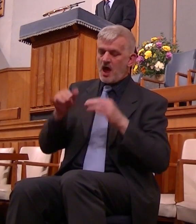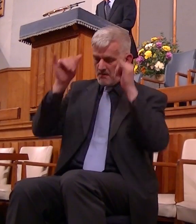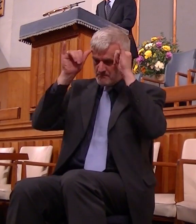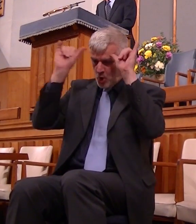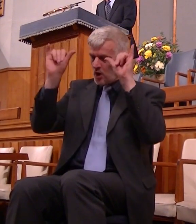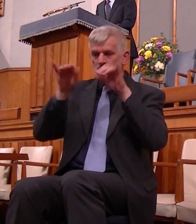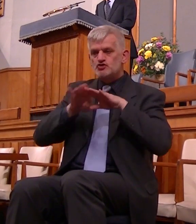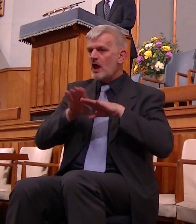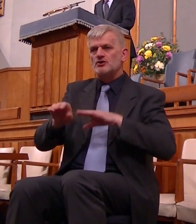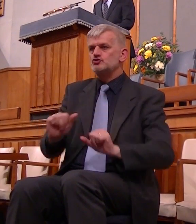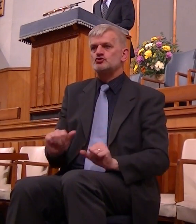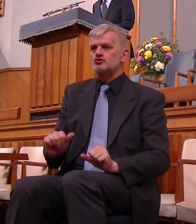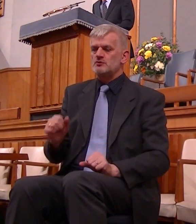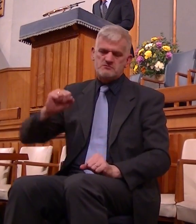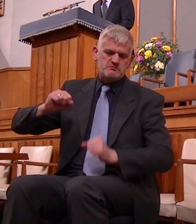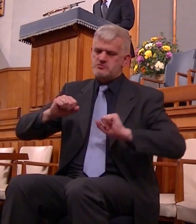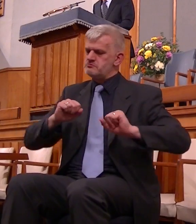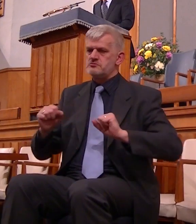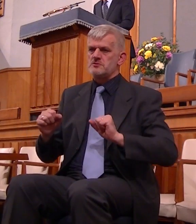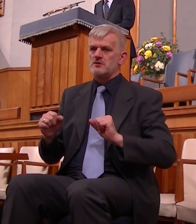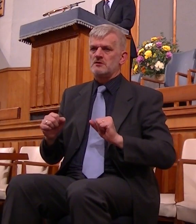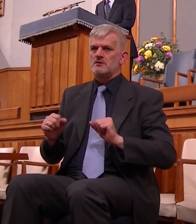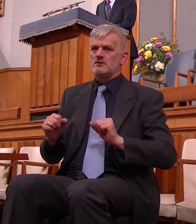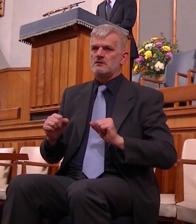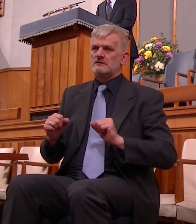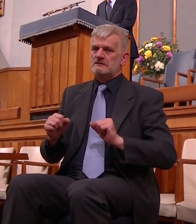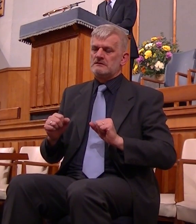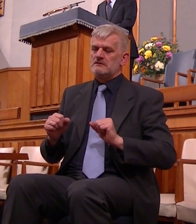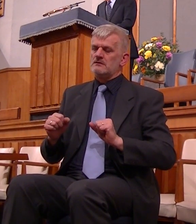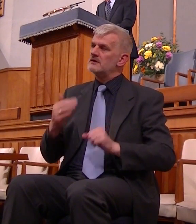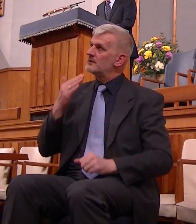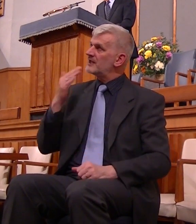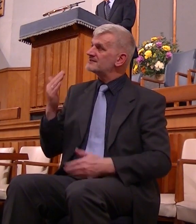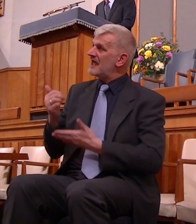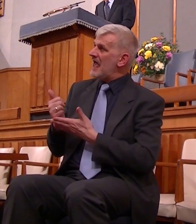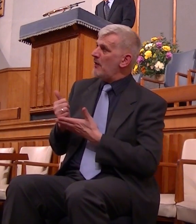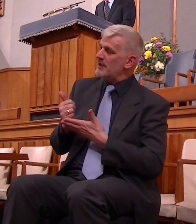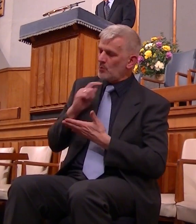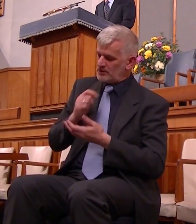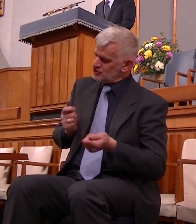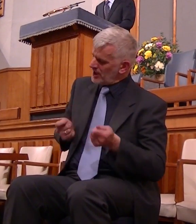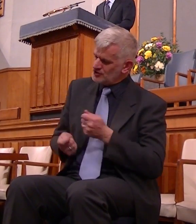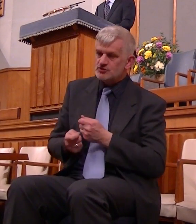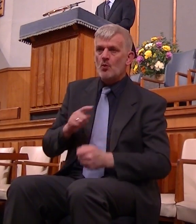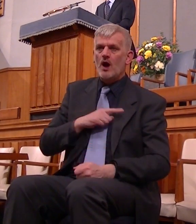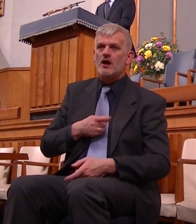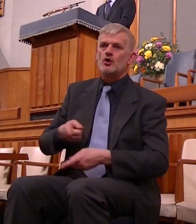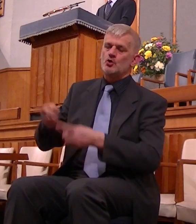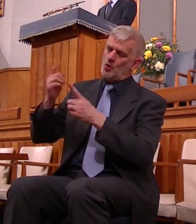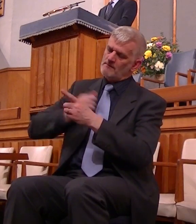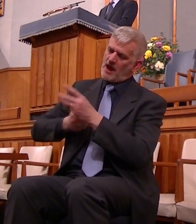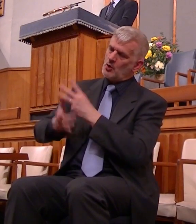untrained turn thou me and I shall be turned for thou art the Lord my God